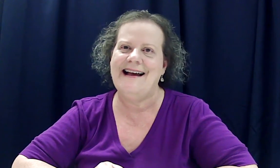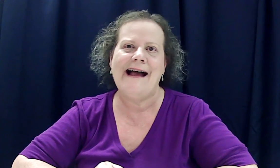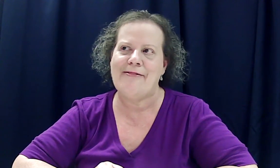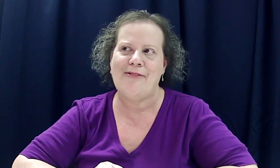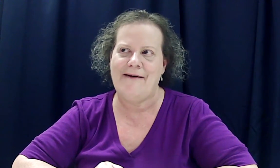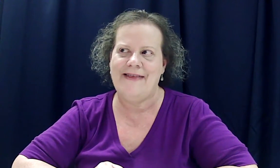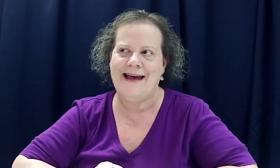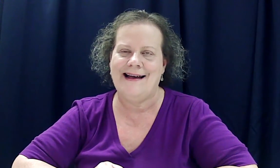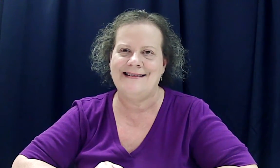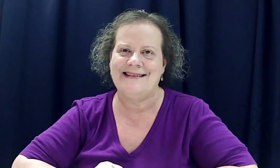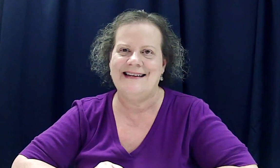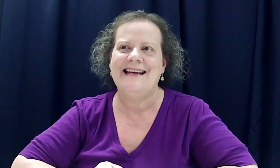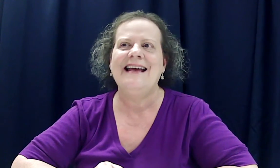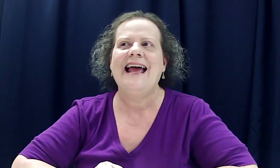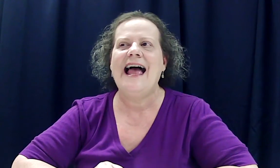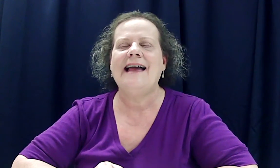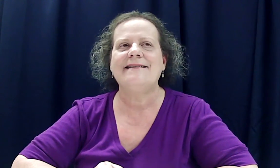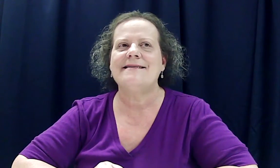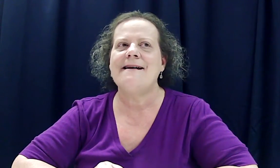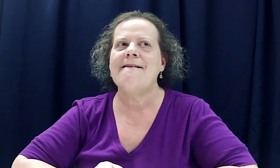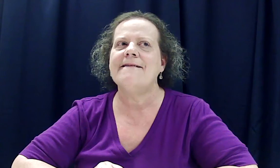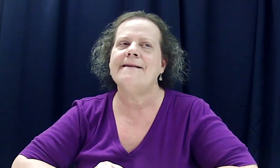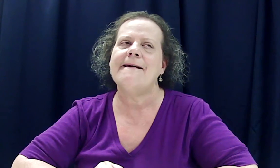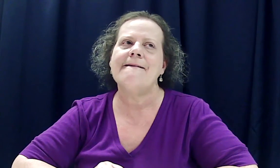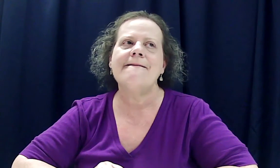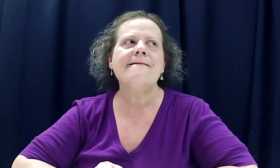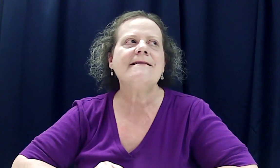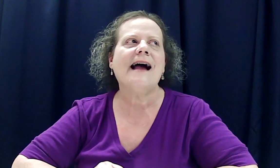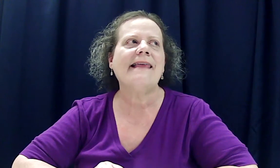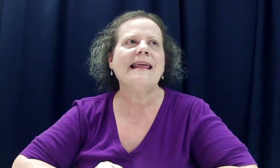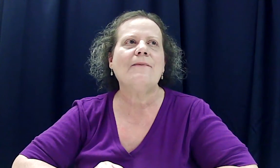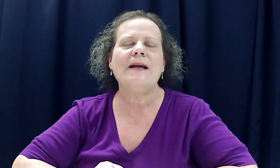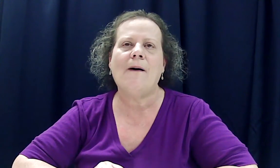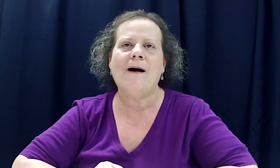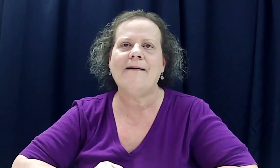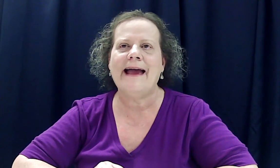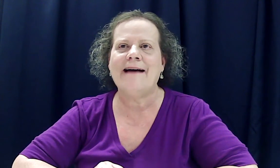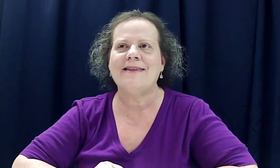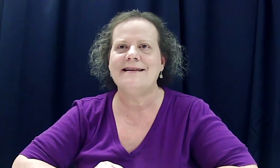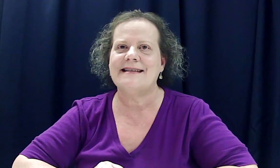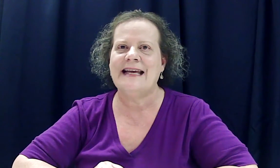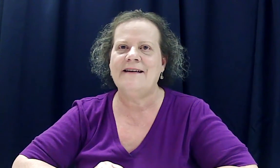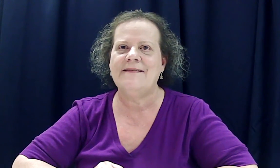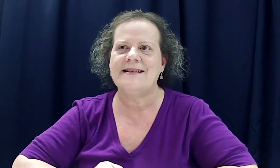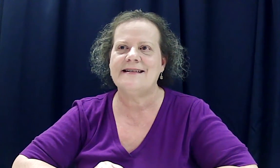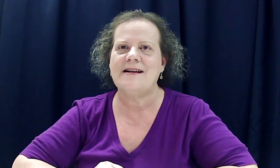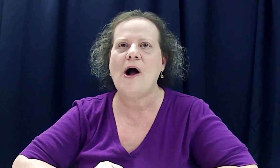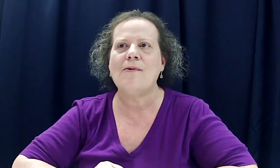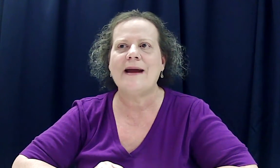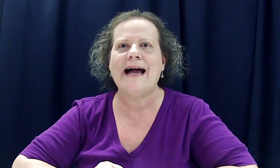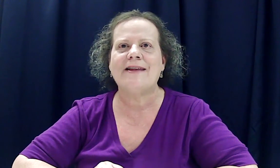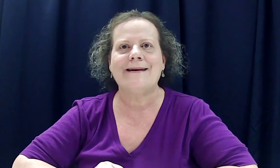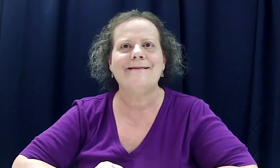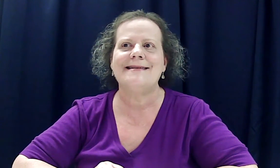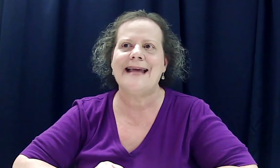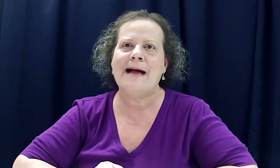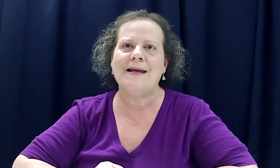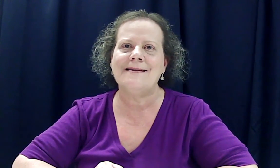I love that. And so, you know, I think we all have these gifts. All we have to do is tap into